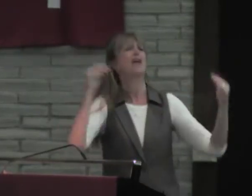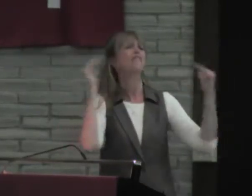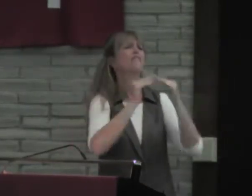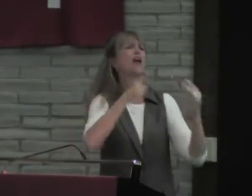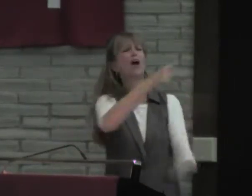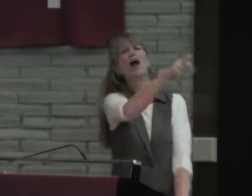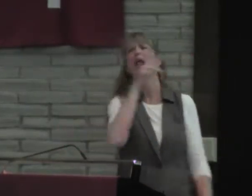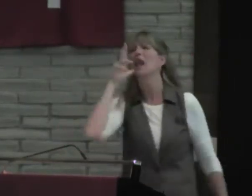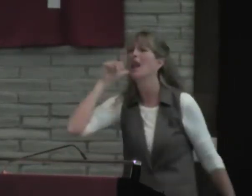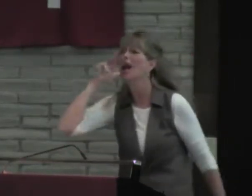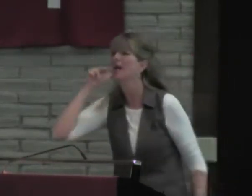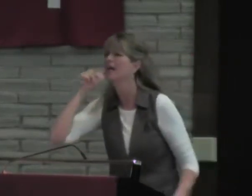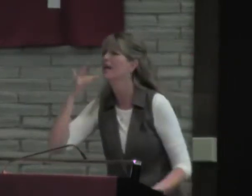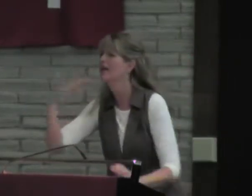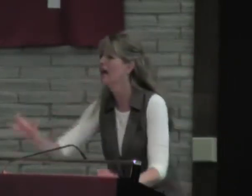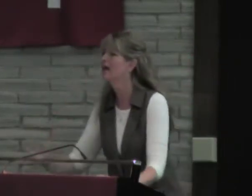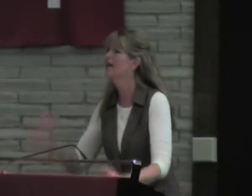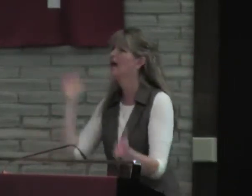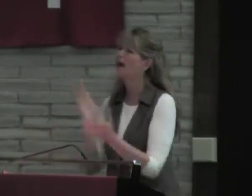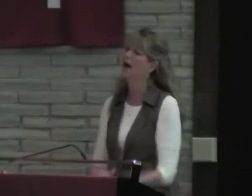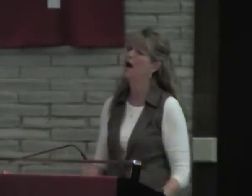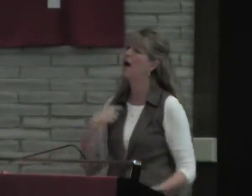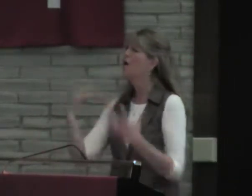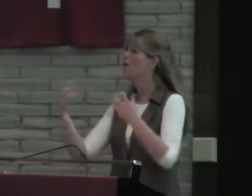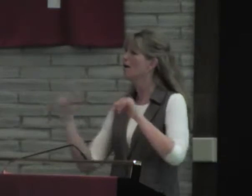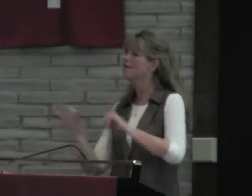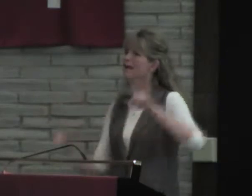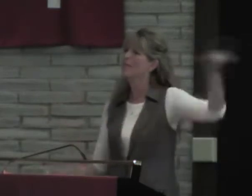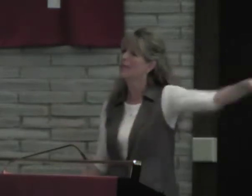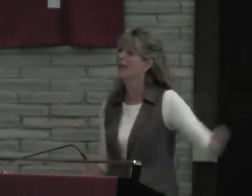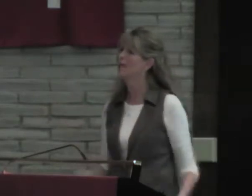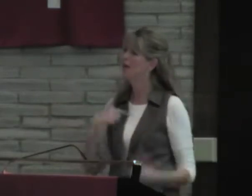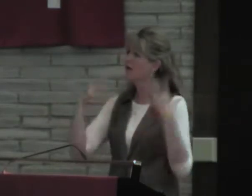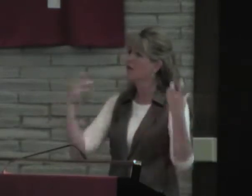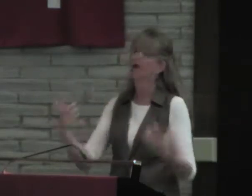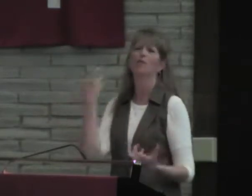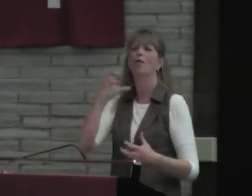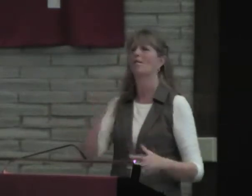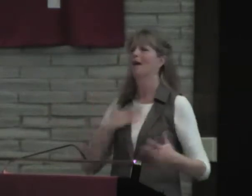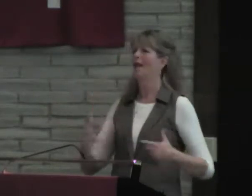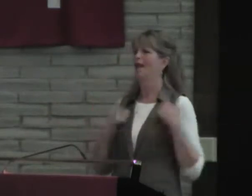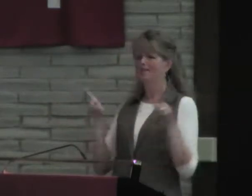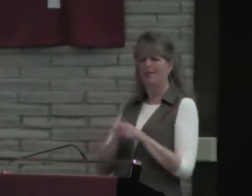all these things, it's not fair, they're lucky. I want the same as they have.